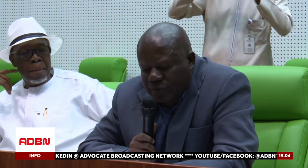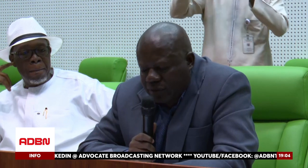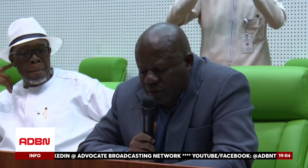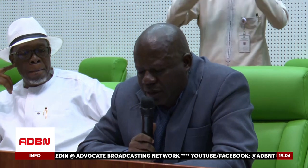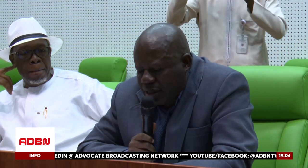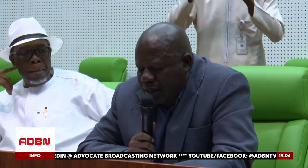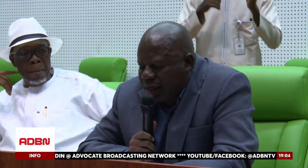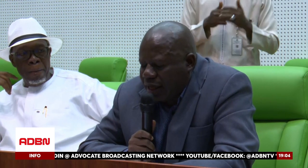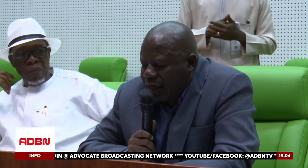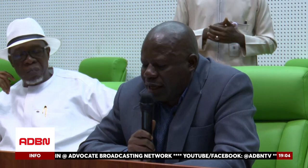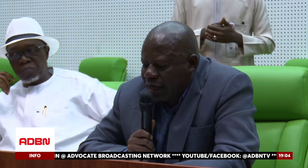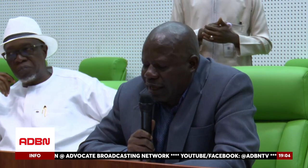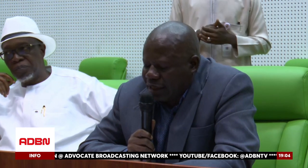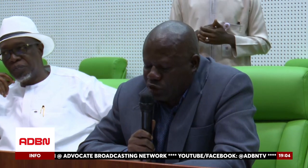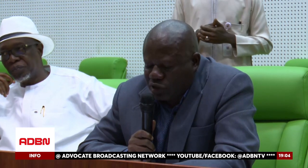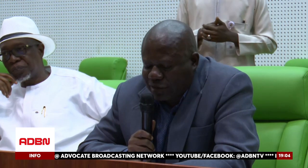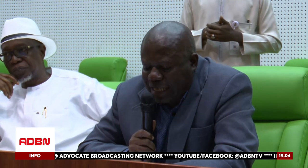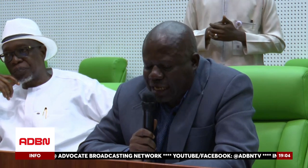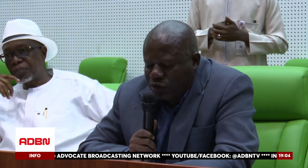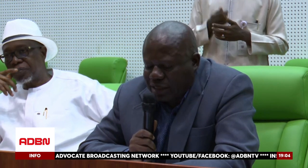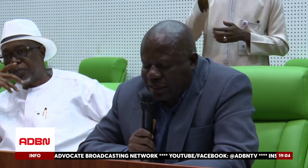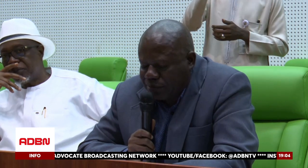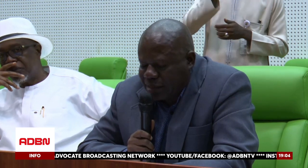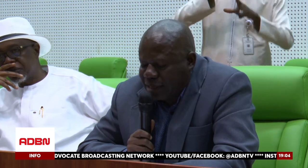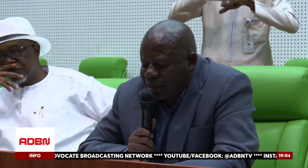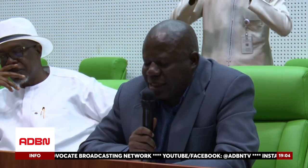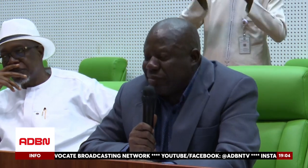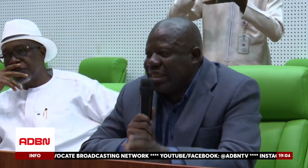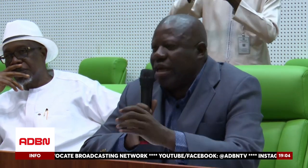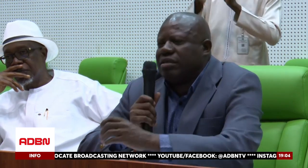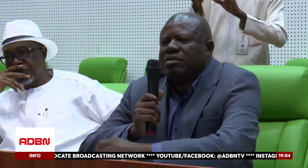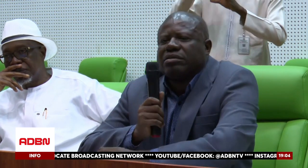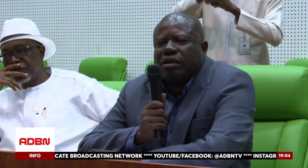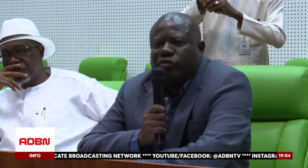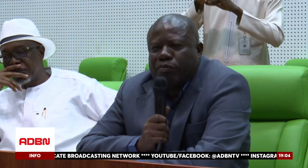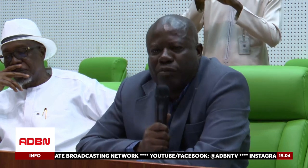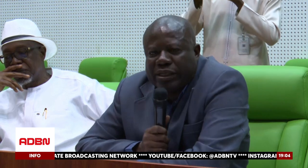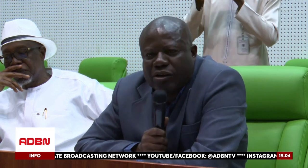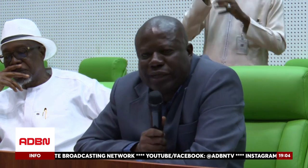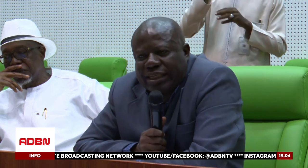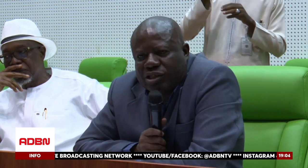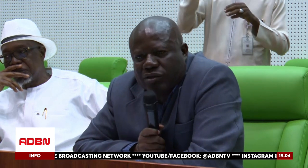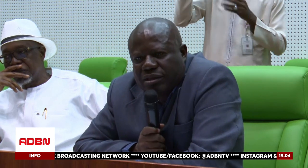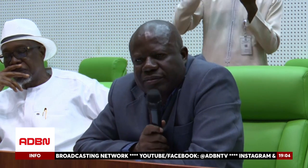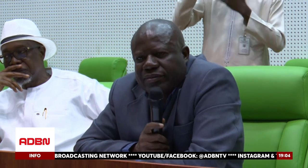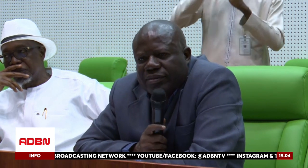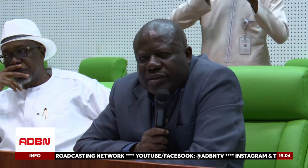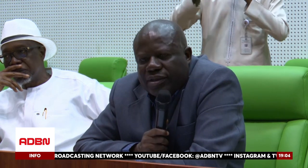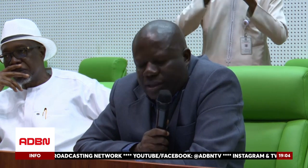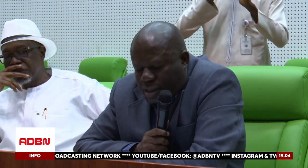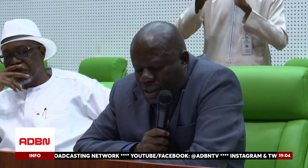and the use of sign language interpreters in the media and for public communications.